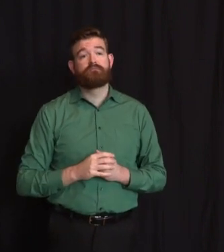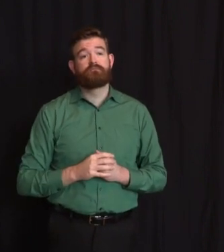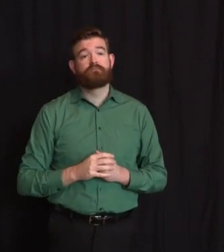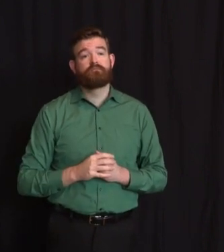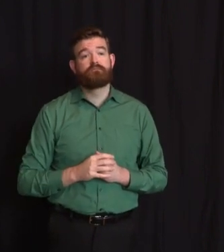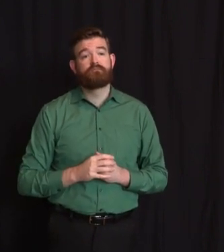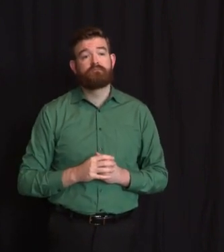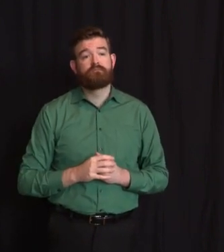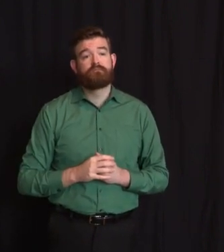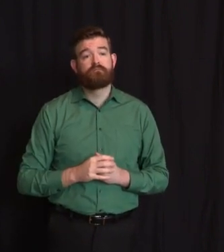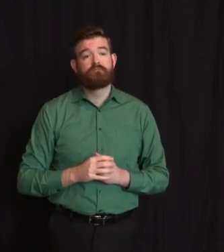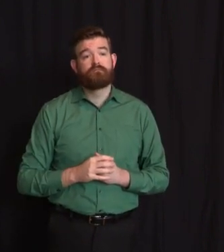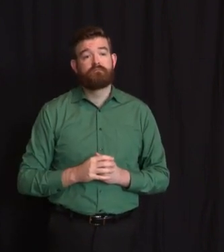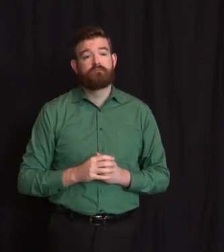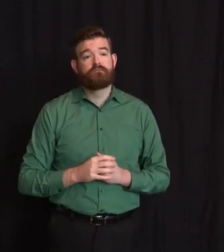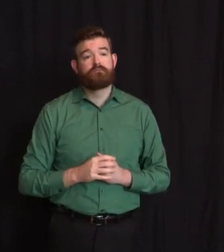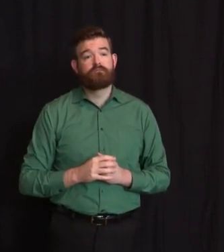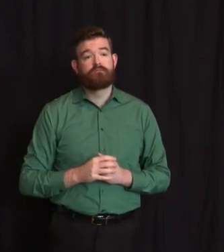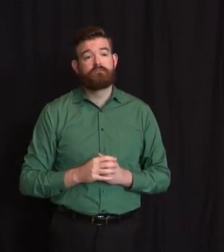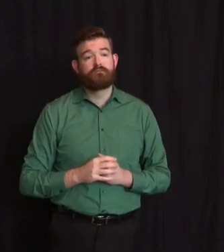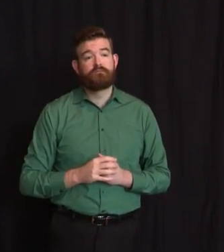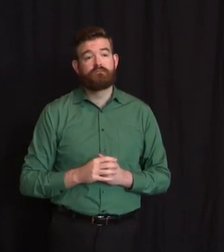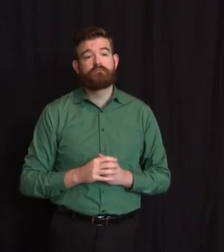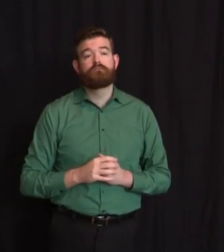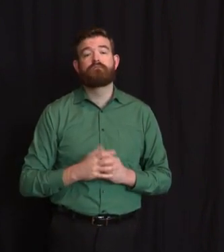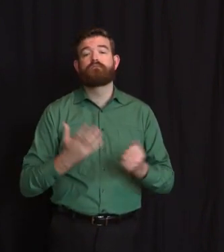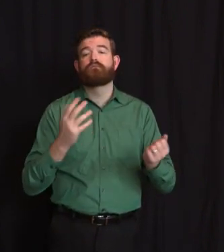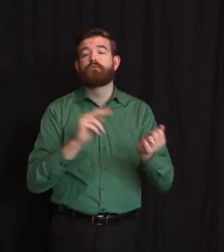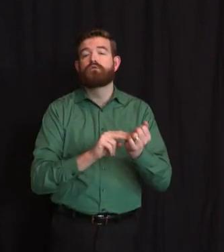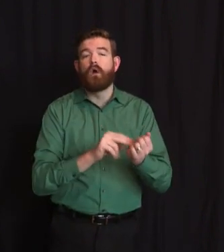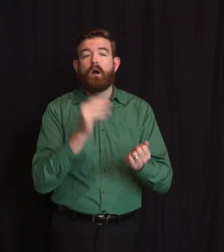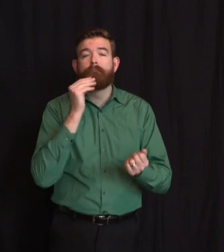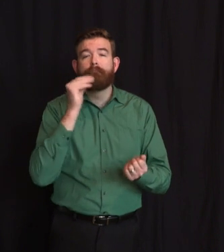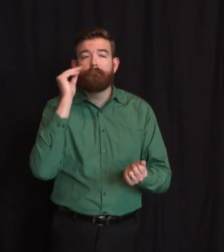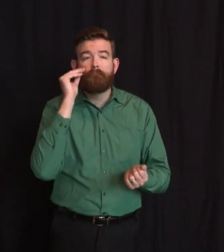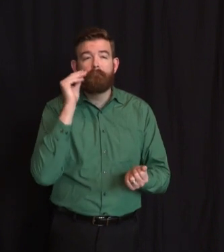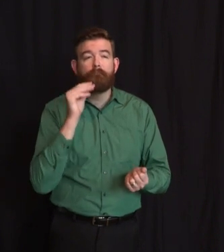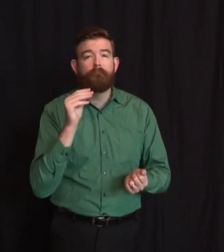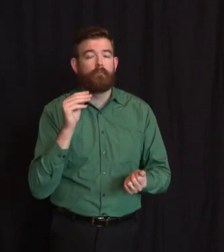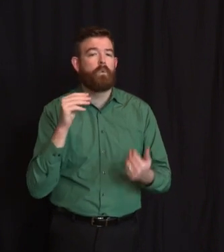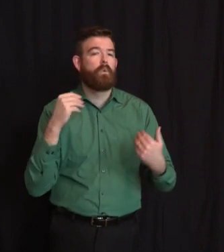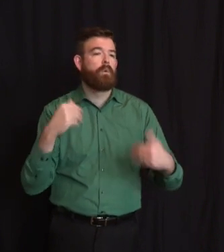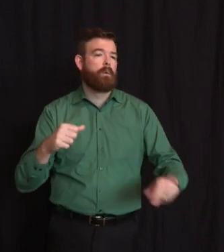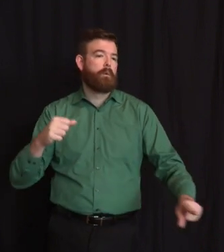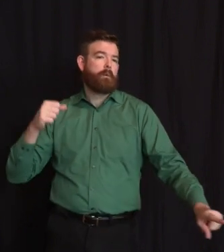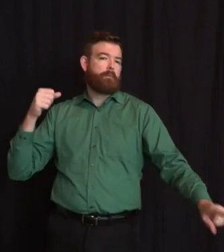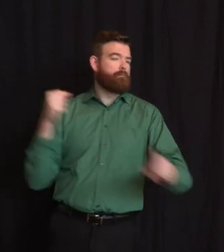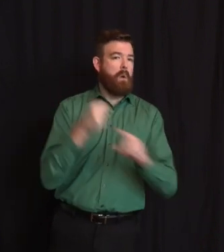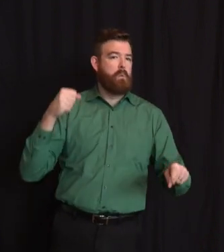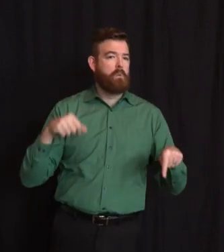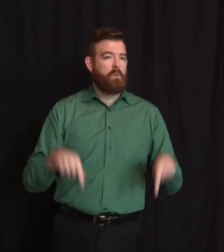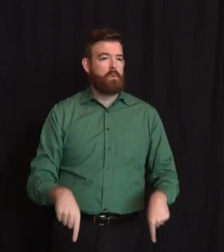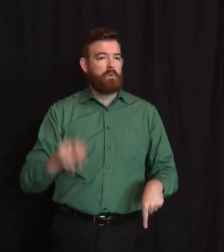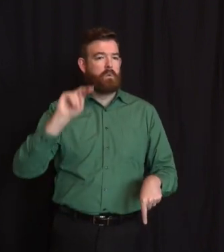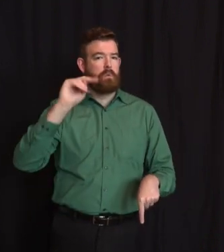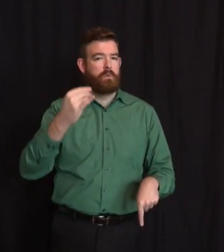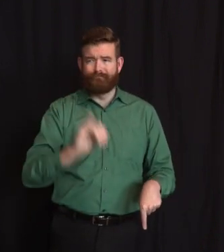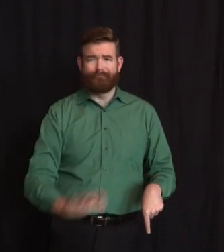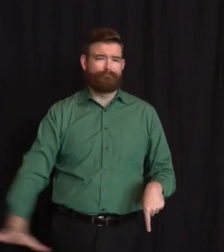nationally with the pandemic COVID-19. We continue to be vigilant and do everything in our power to assist